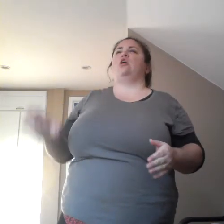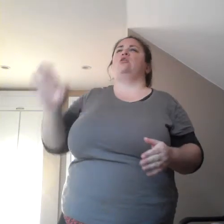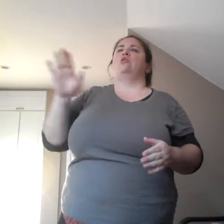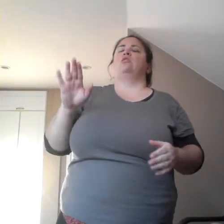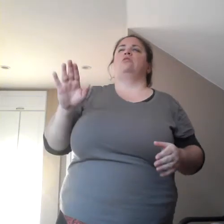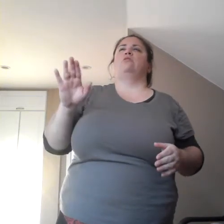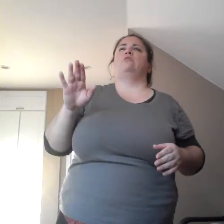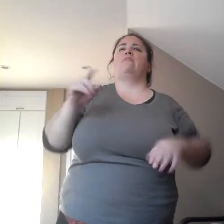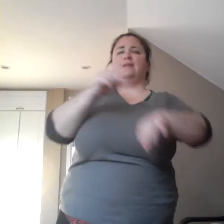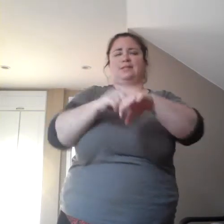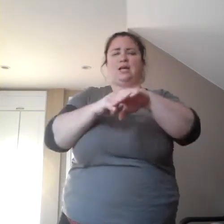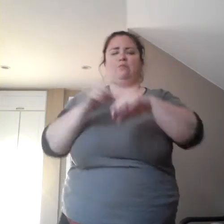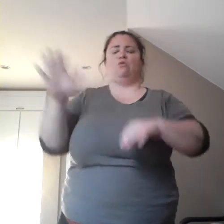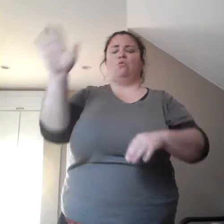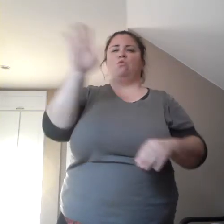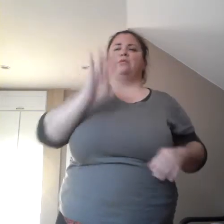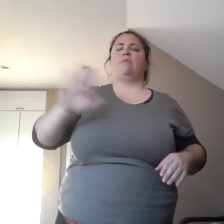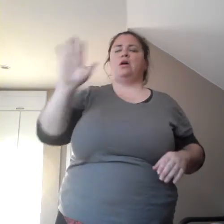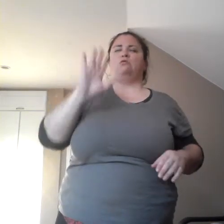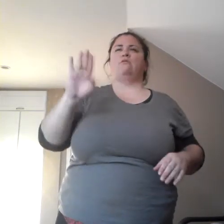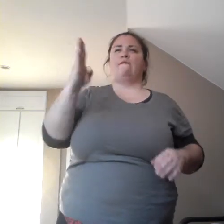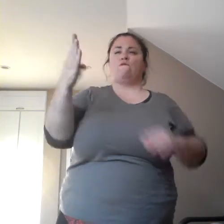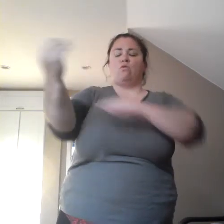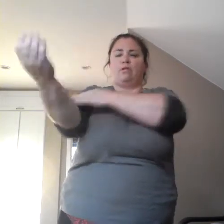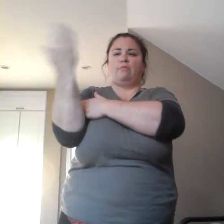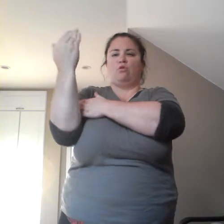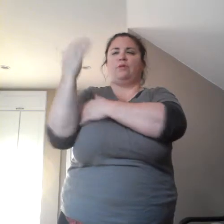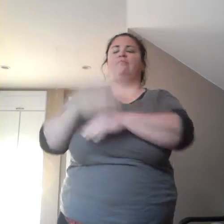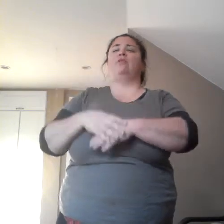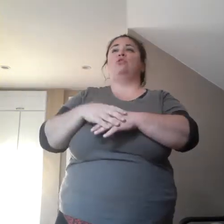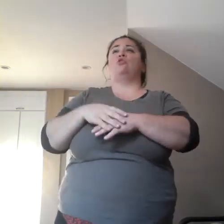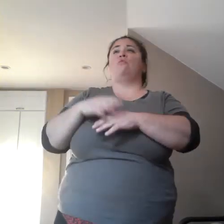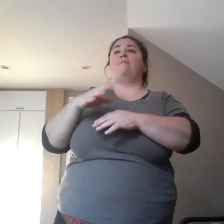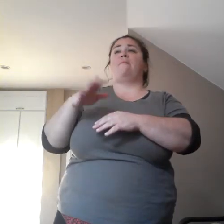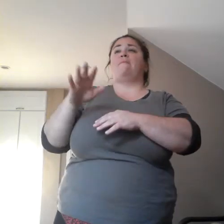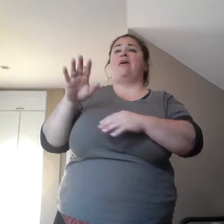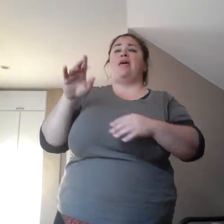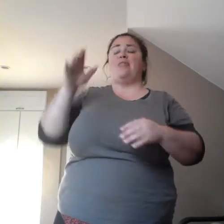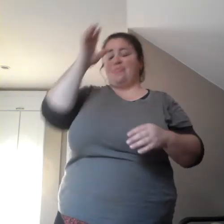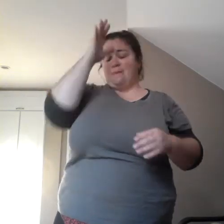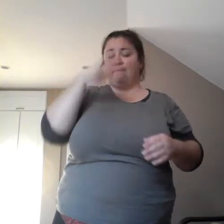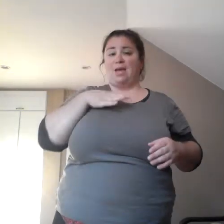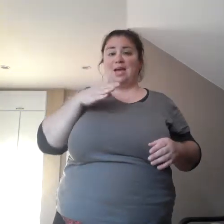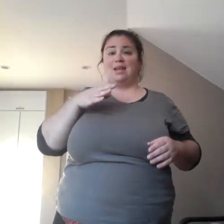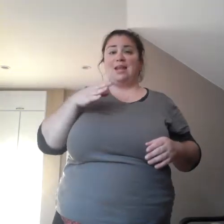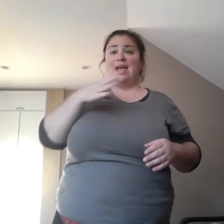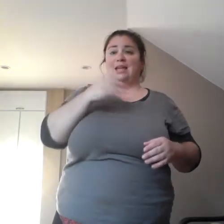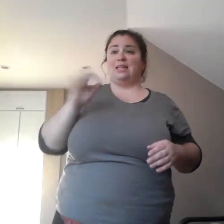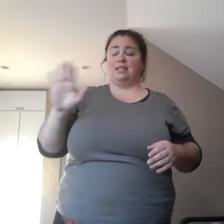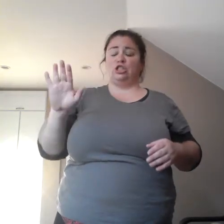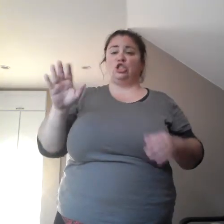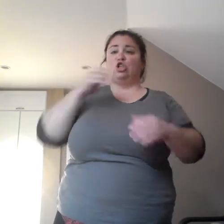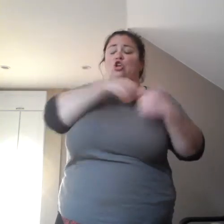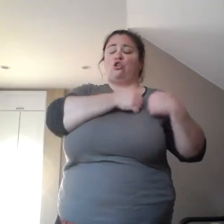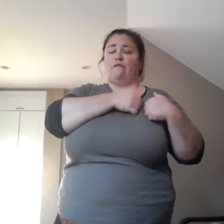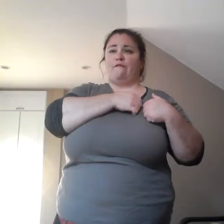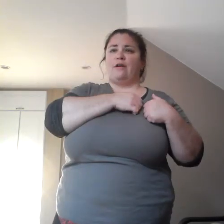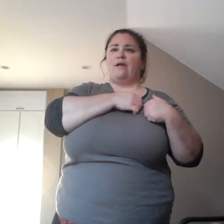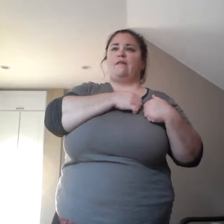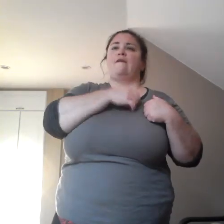in his girlfriend's room with her in the bed, and he woke up and she was gone. So, he said